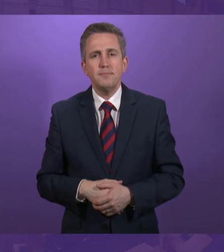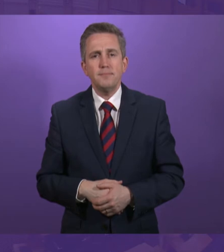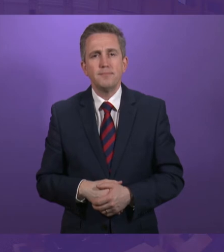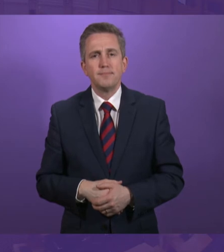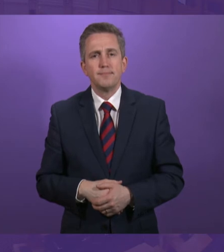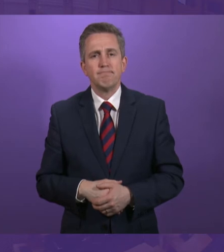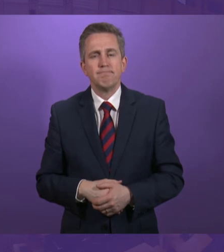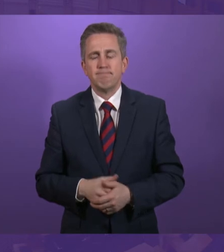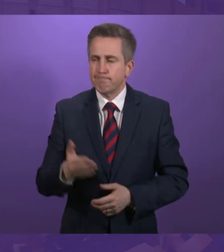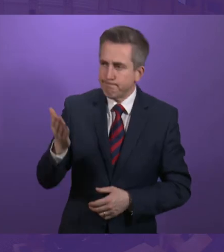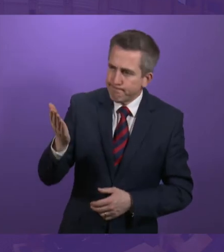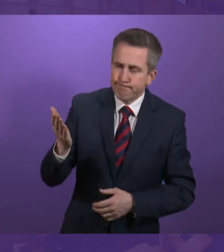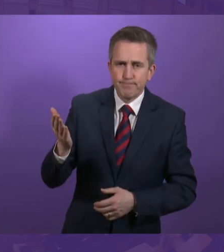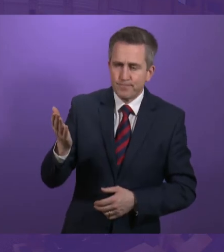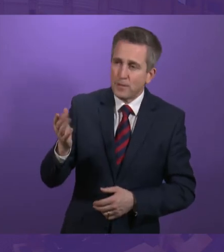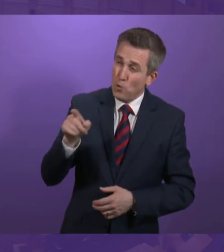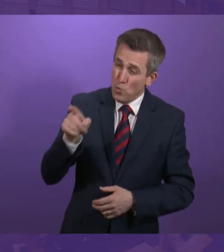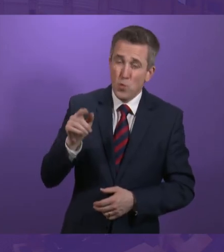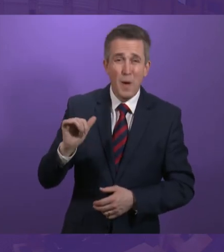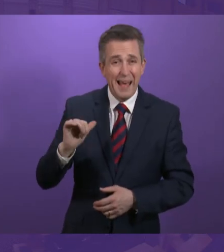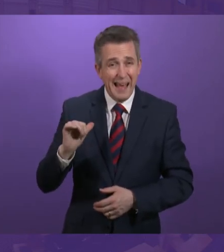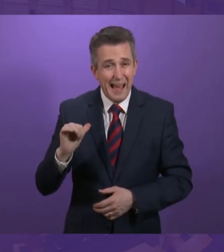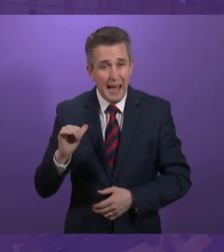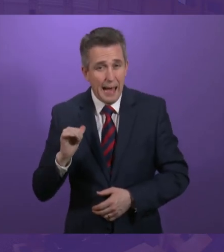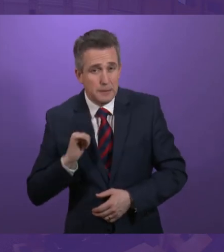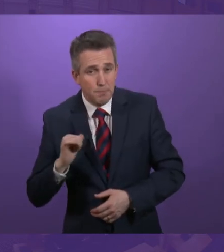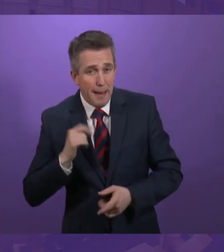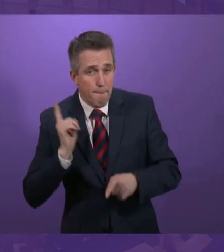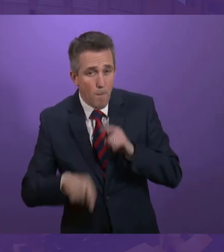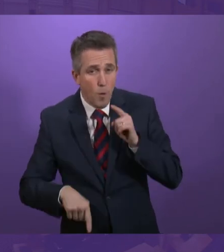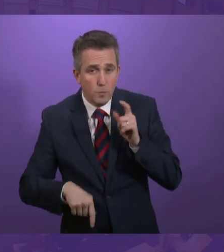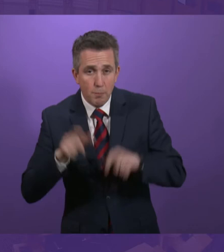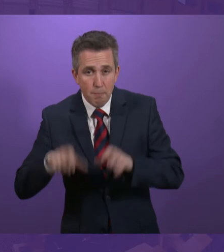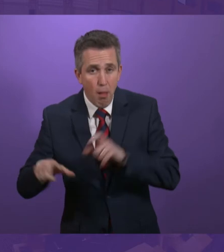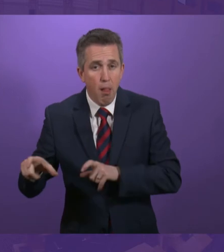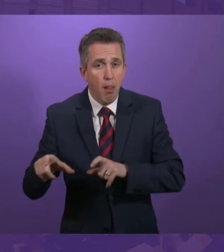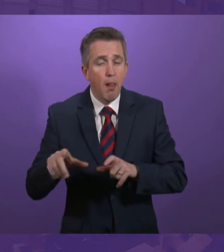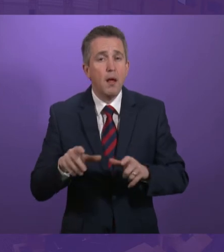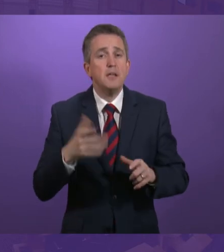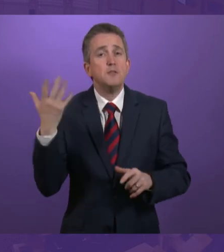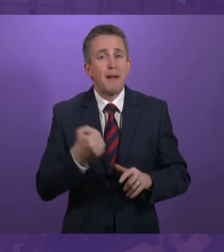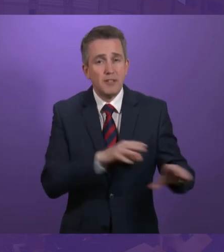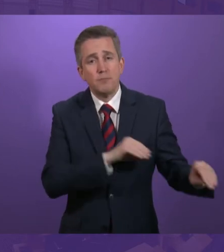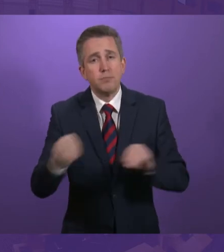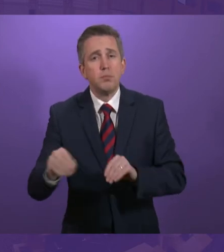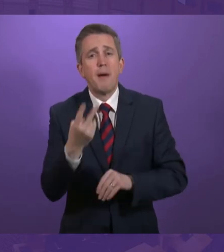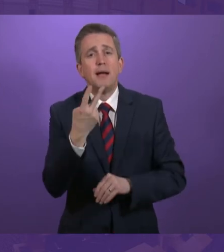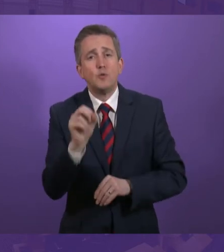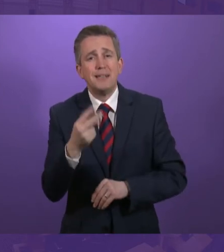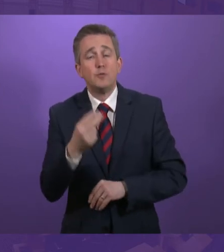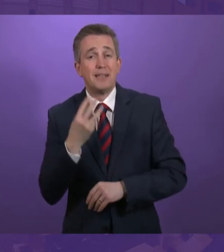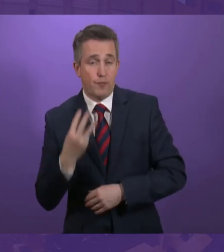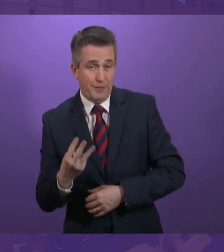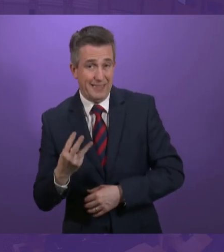The Cabinet Secretary says she expects the majority of people to be transferred by 2023 and